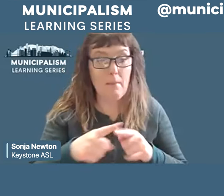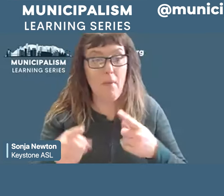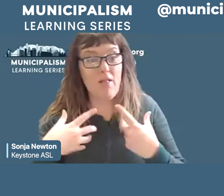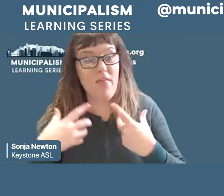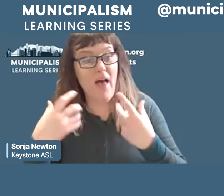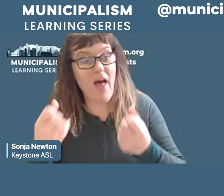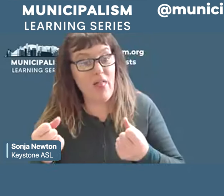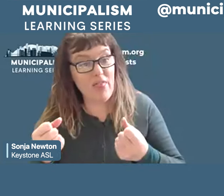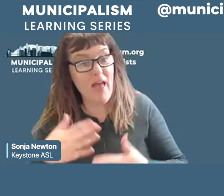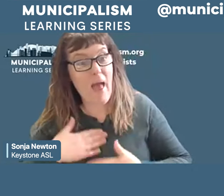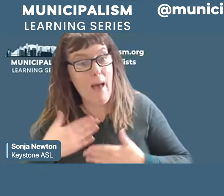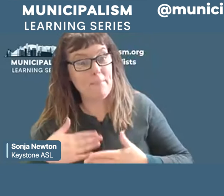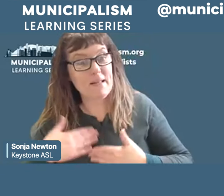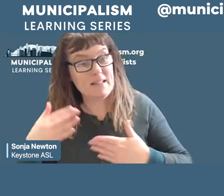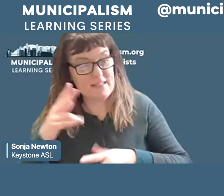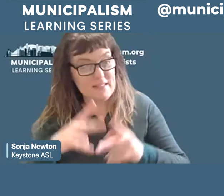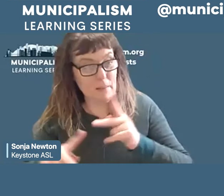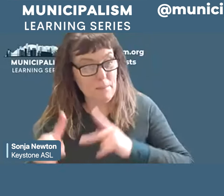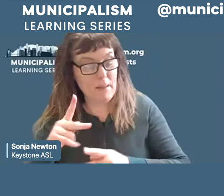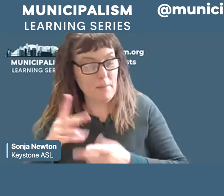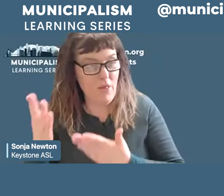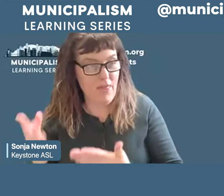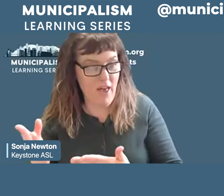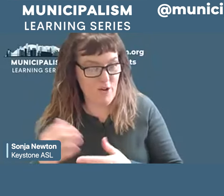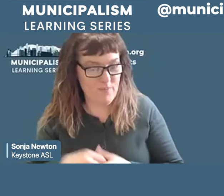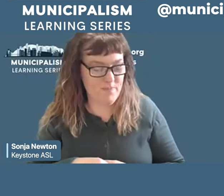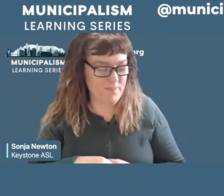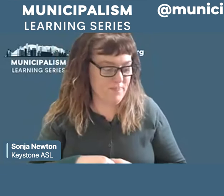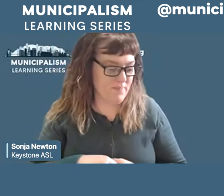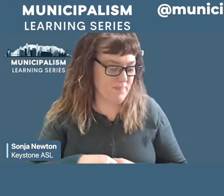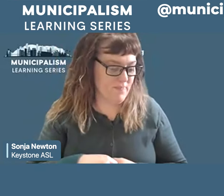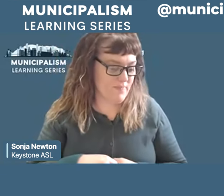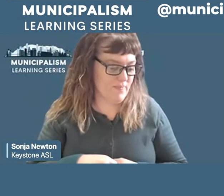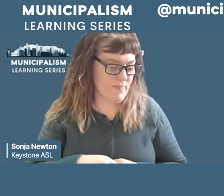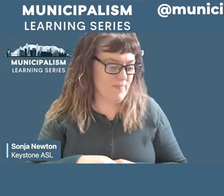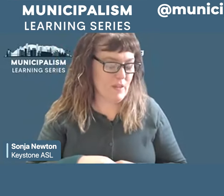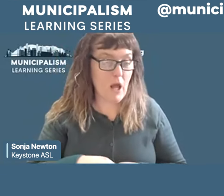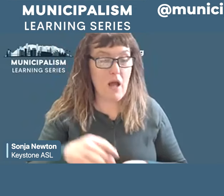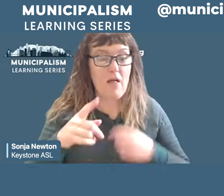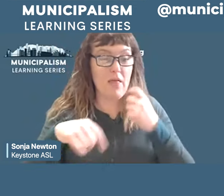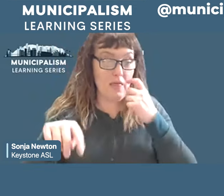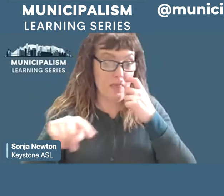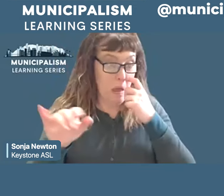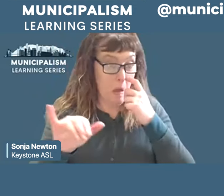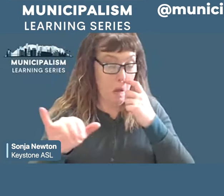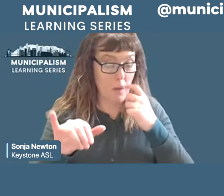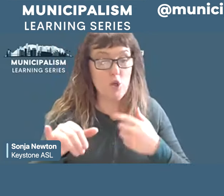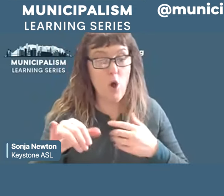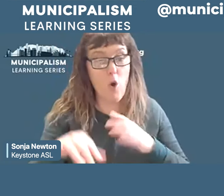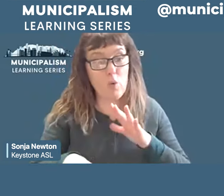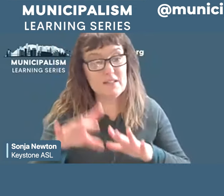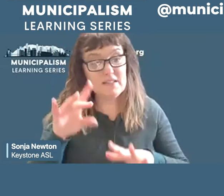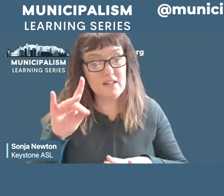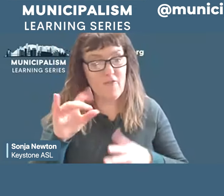women who inhabit it. These municipal socialists also discovered that changes could come